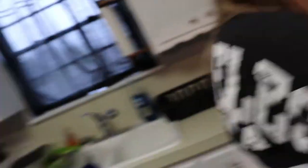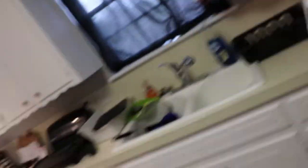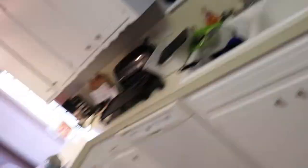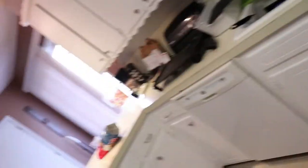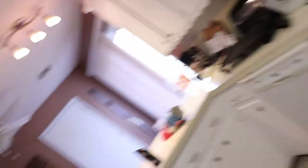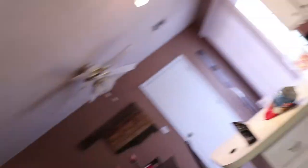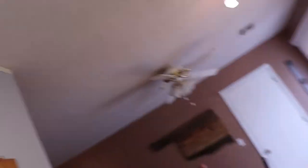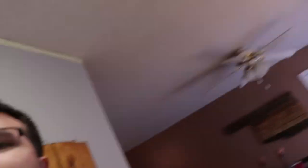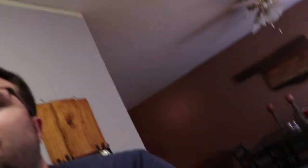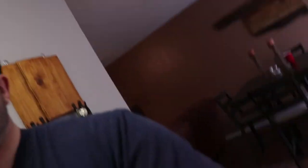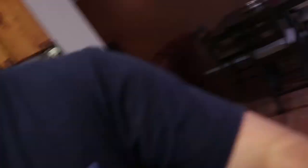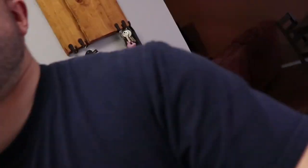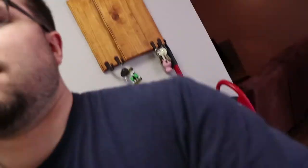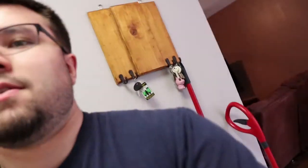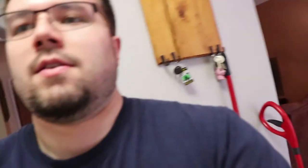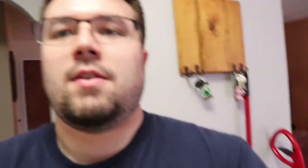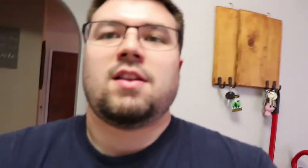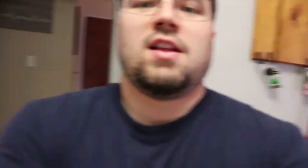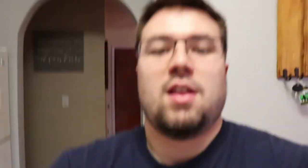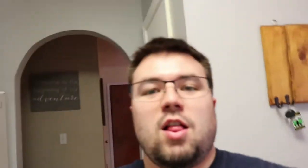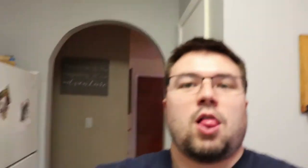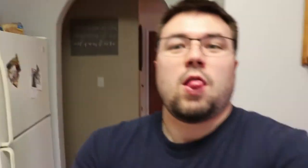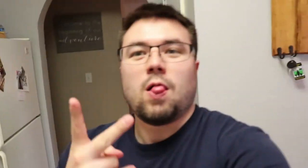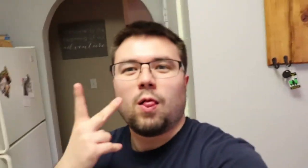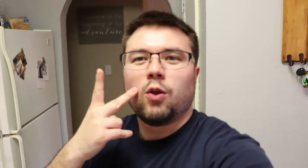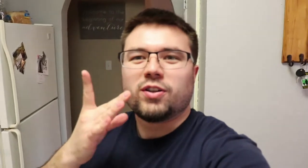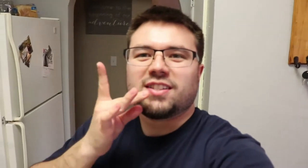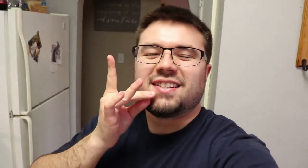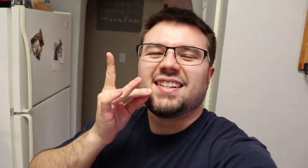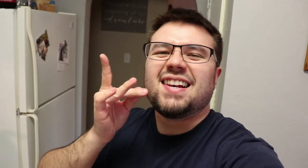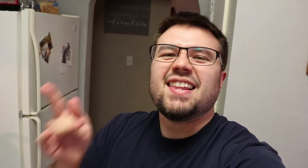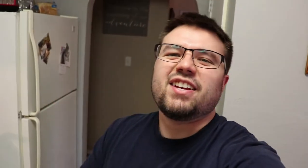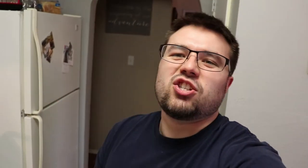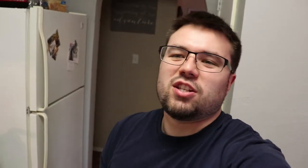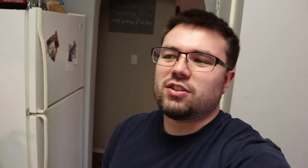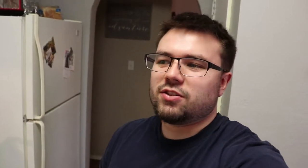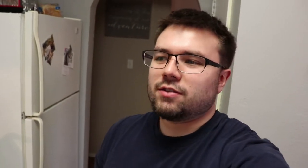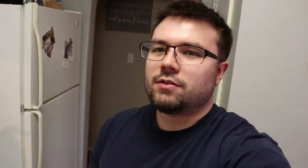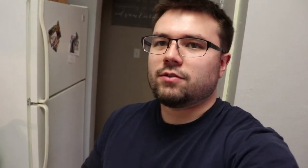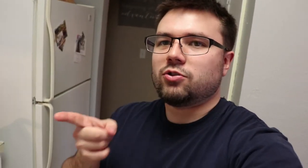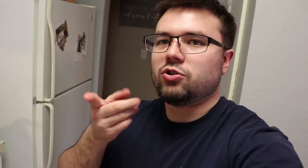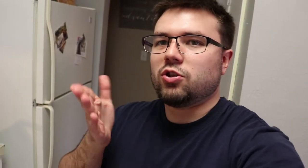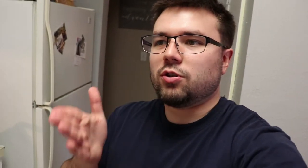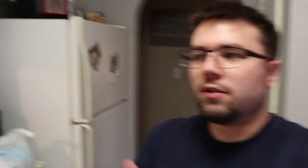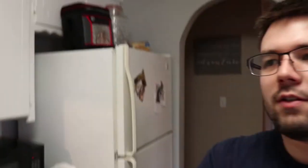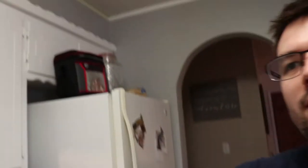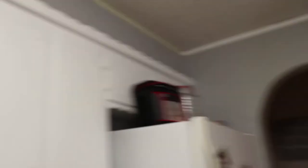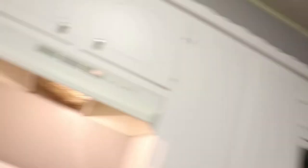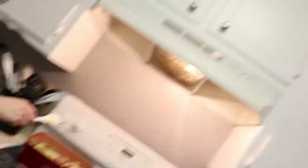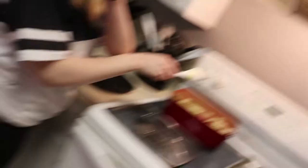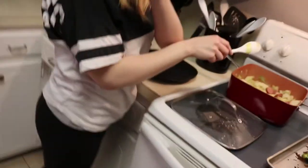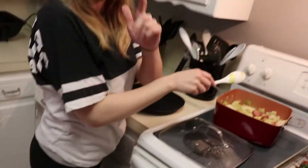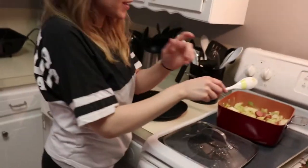your girlfriend cooked it looks delicious she cooked it okay